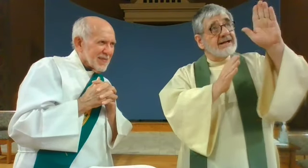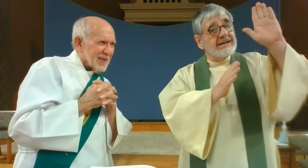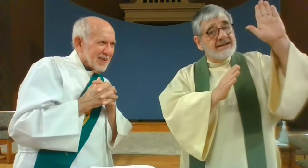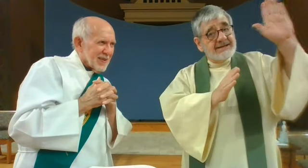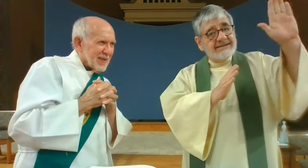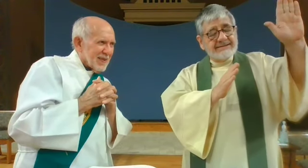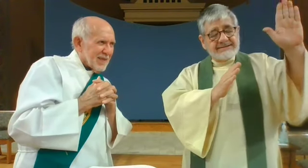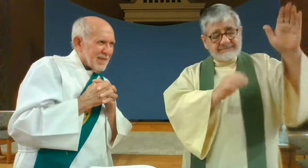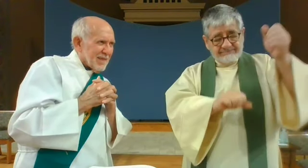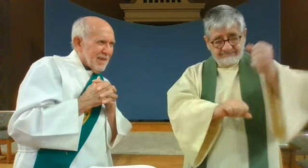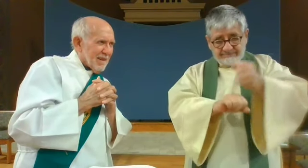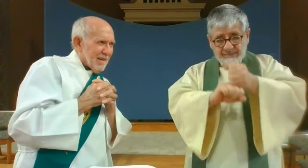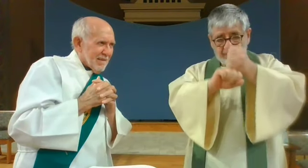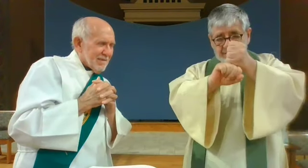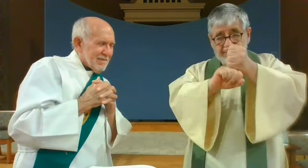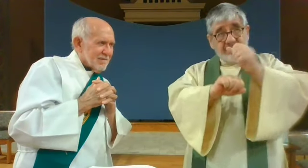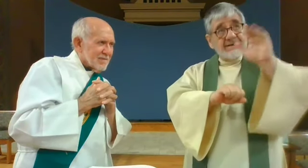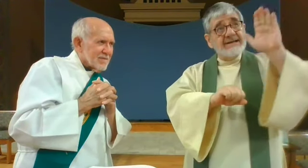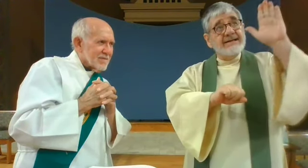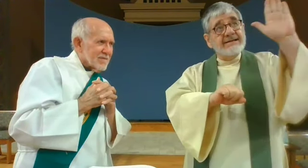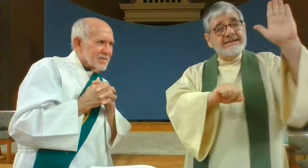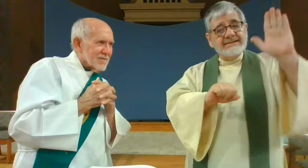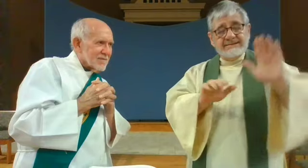ask for his support and mercy